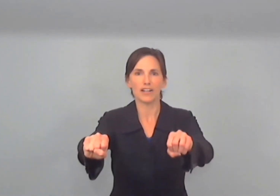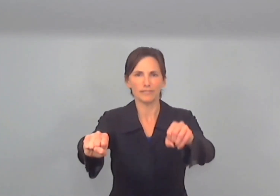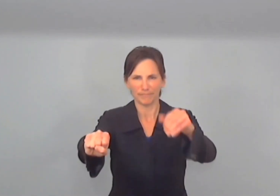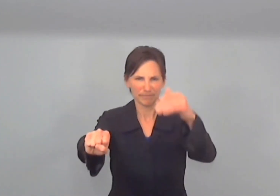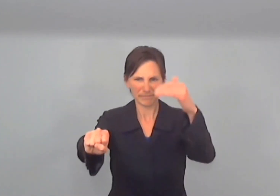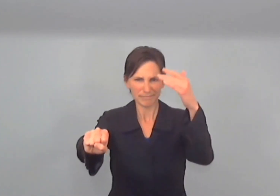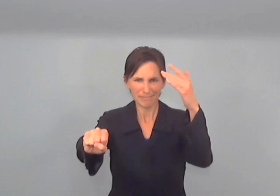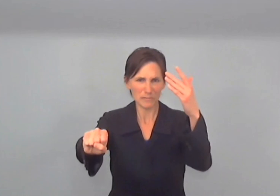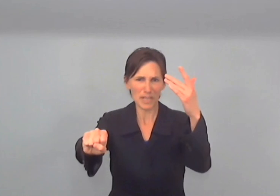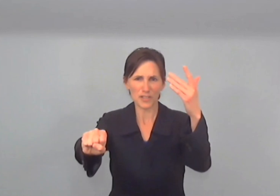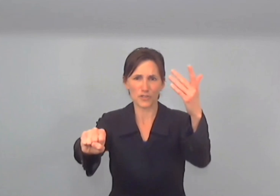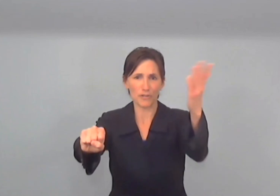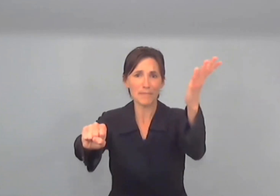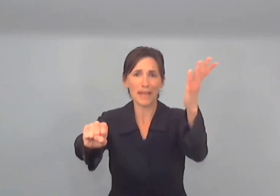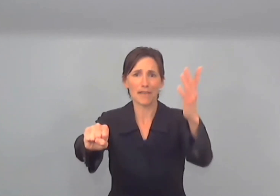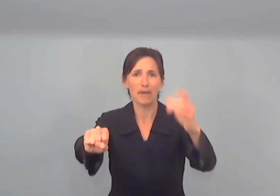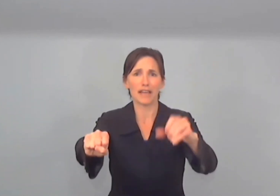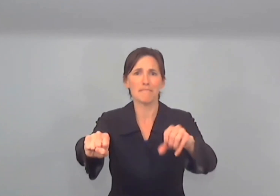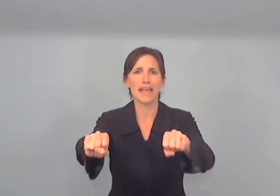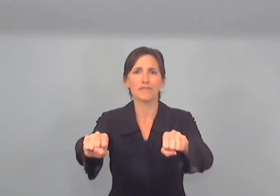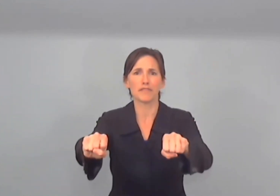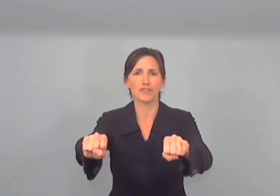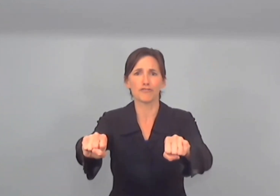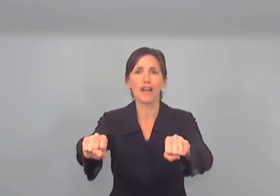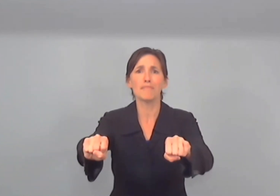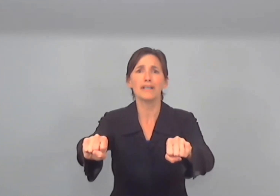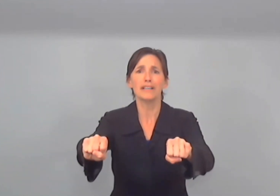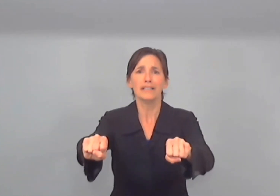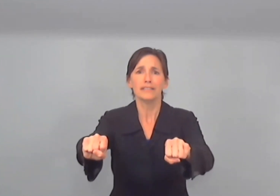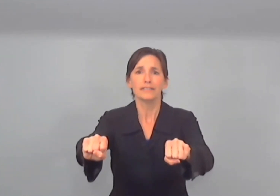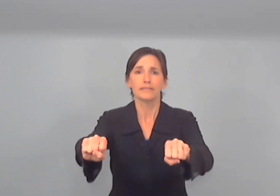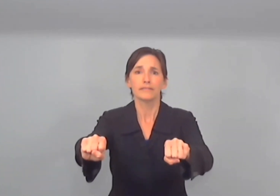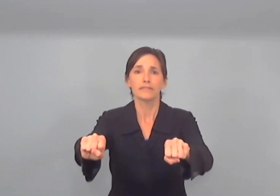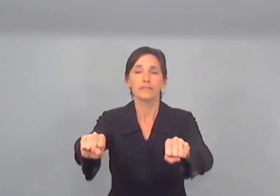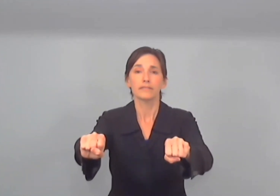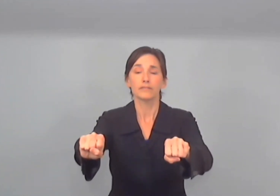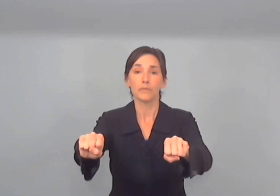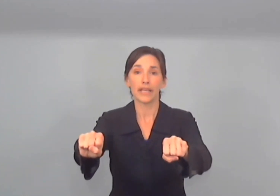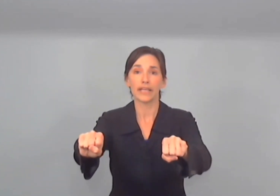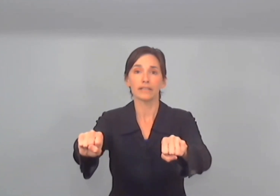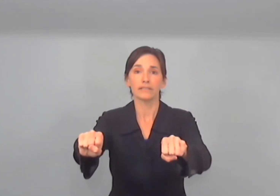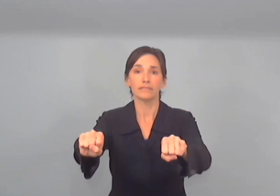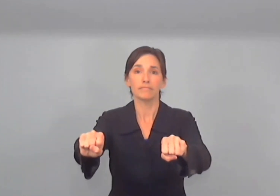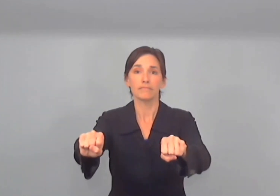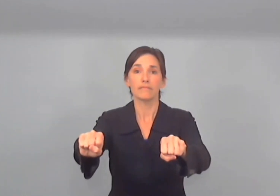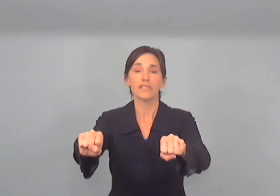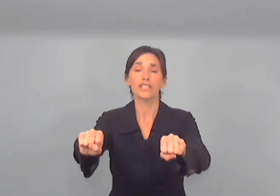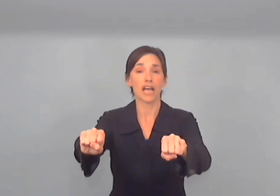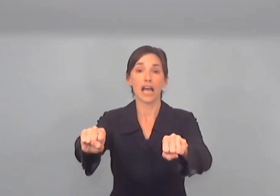being screened at by a man with a drum waiting to die